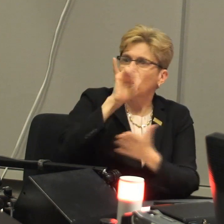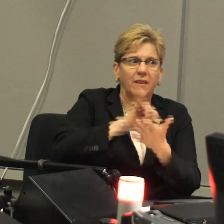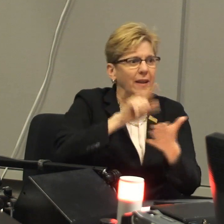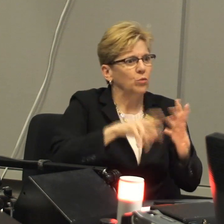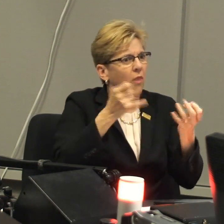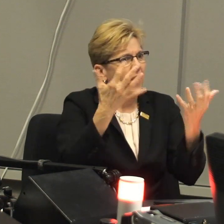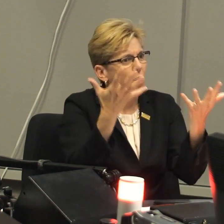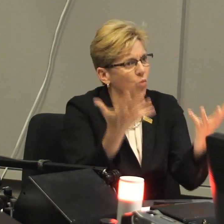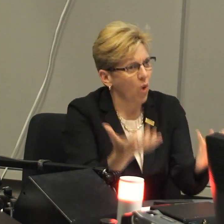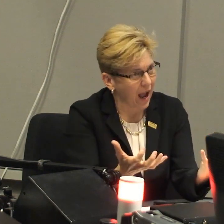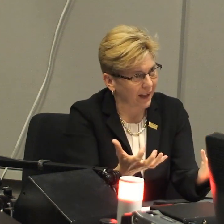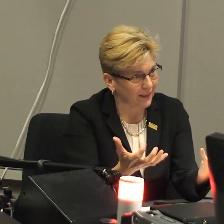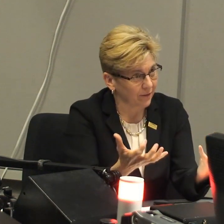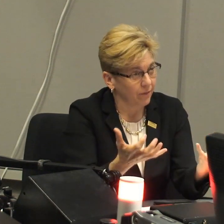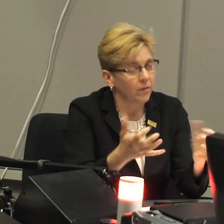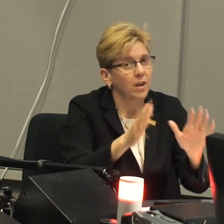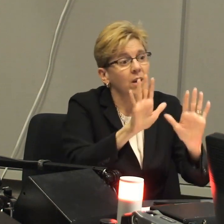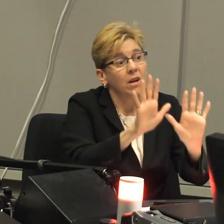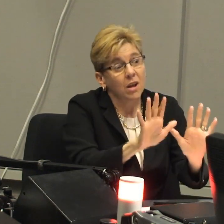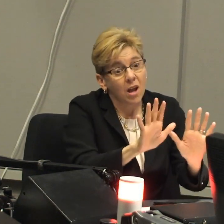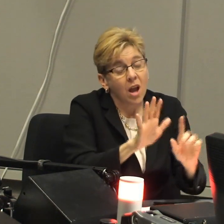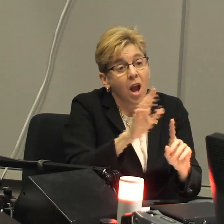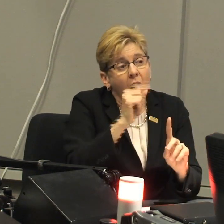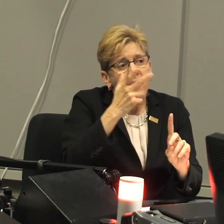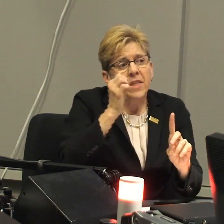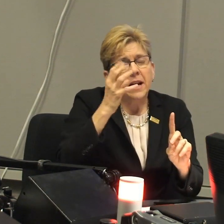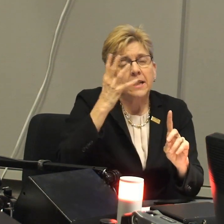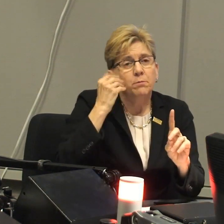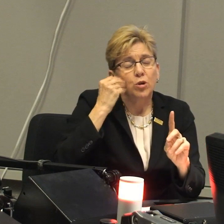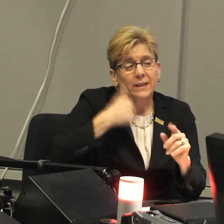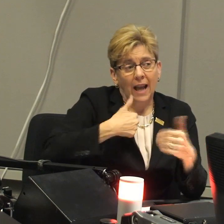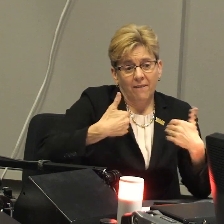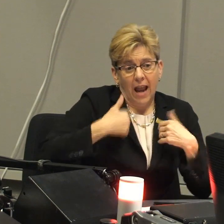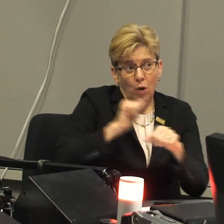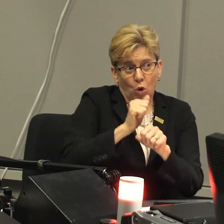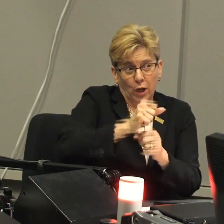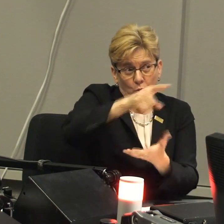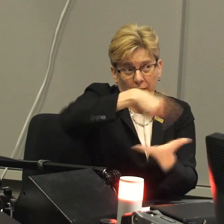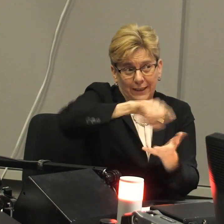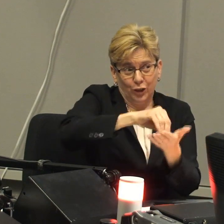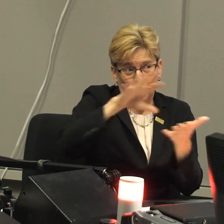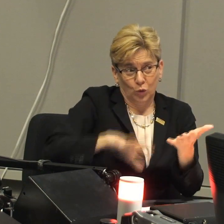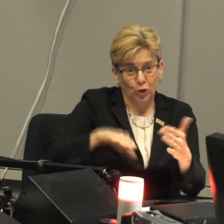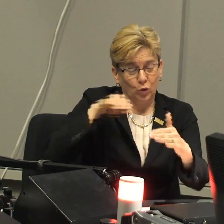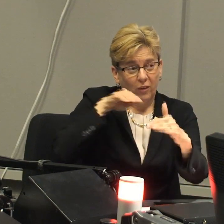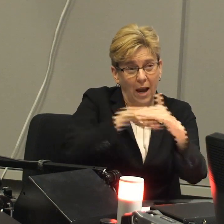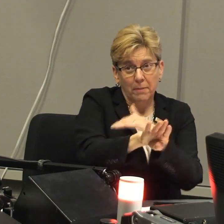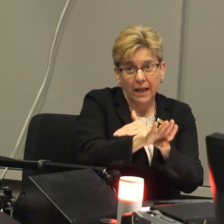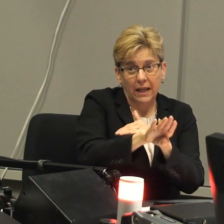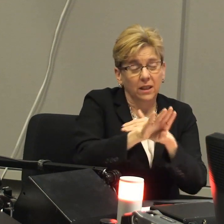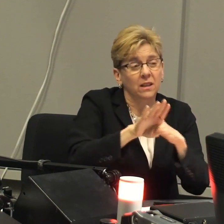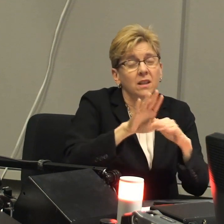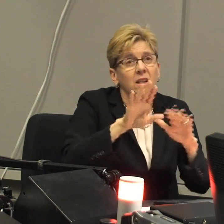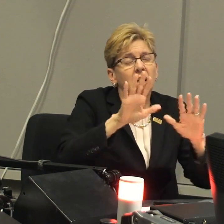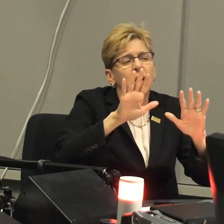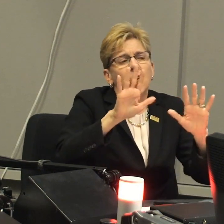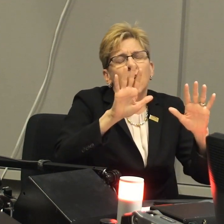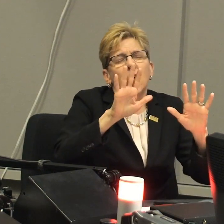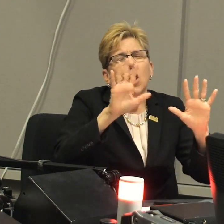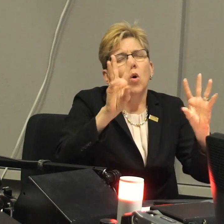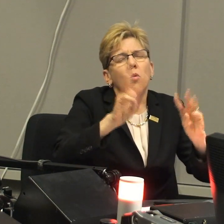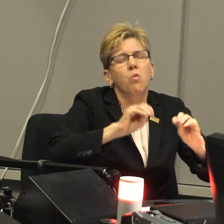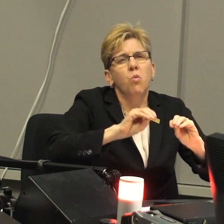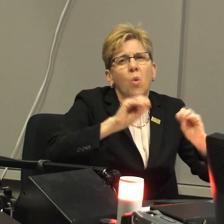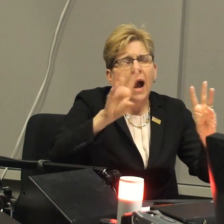you know, they realize when it's time for them to go to college, they come to an understanding of what it is that they want. The experience that I've had working with these